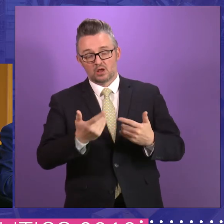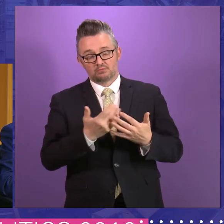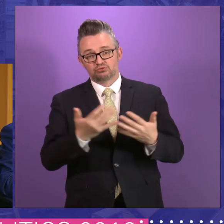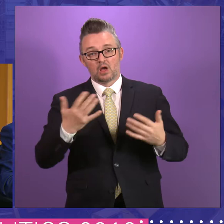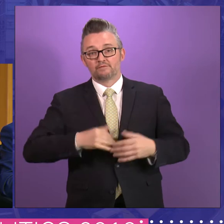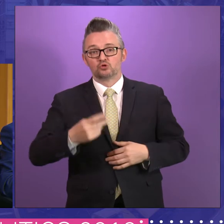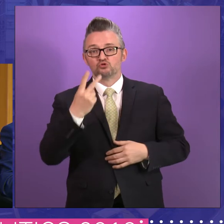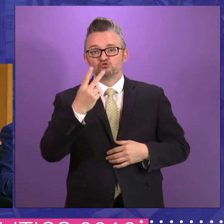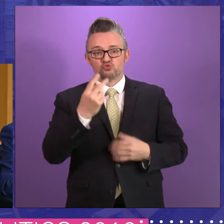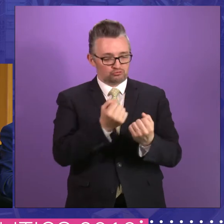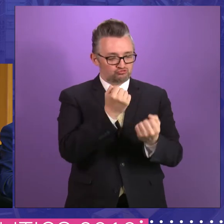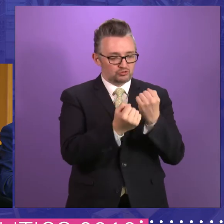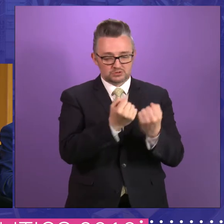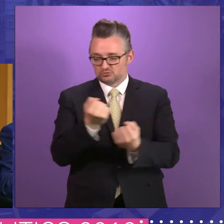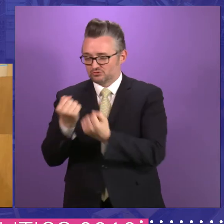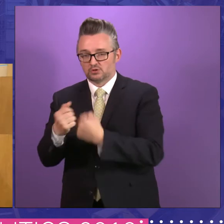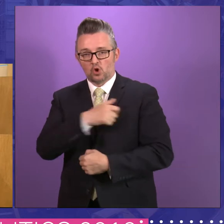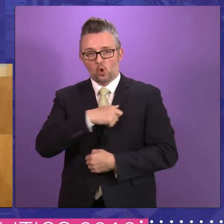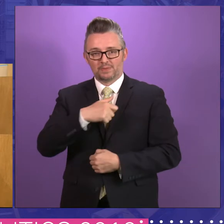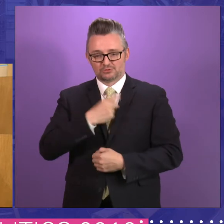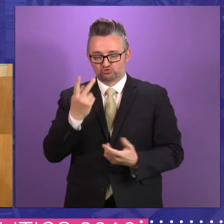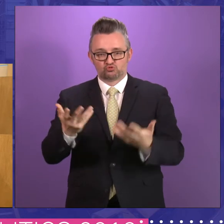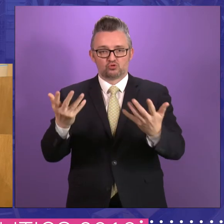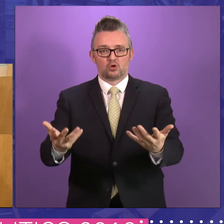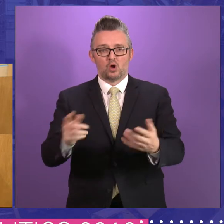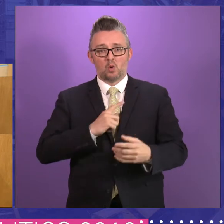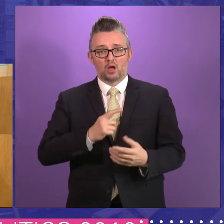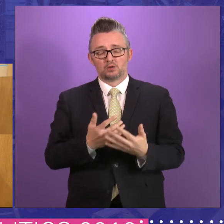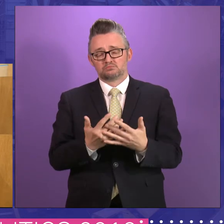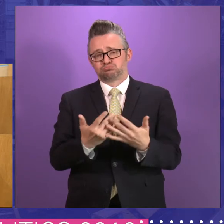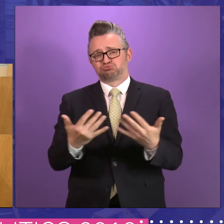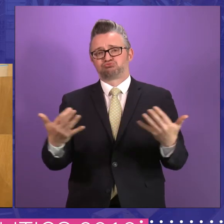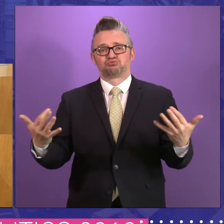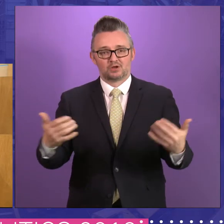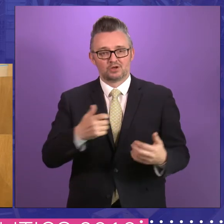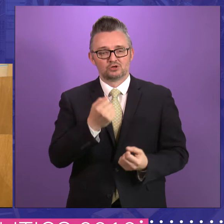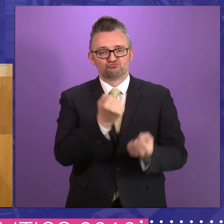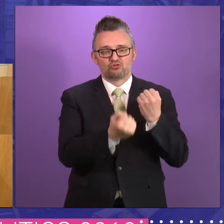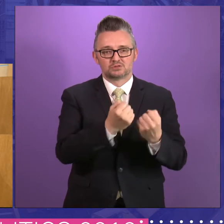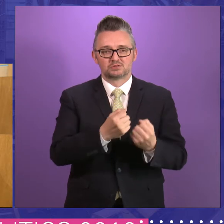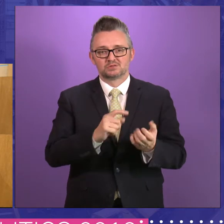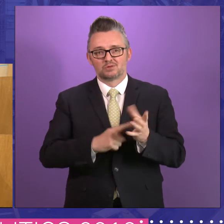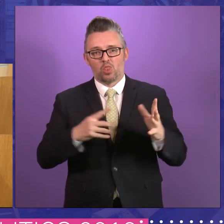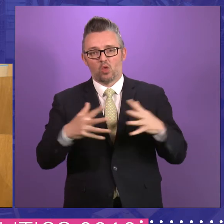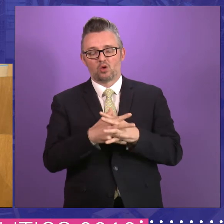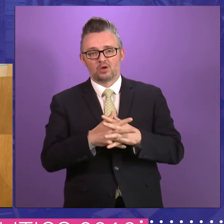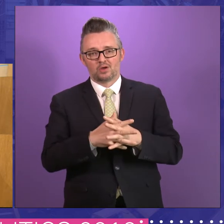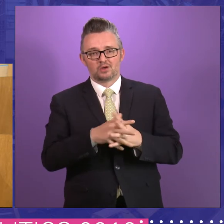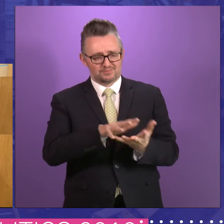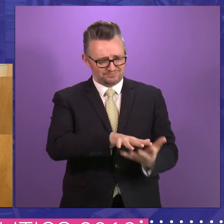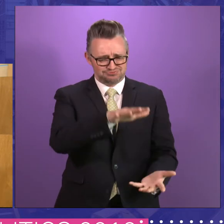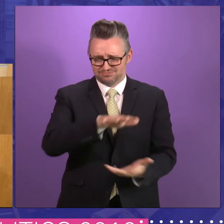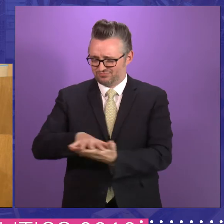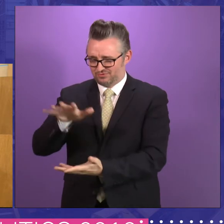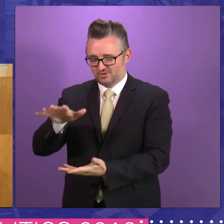to set up two justice committees, because there was so much justice legislation. And what that actually then did was